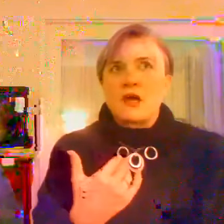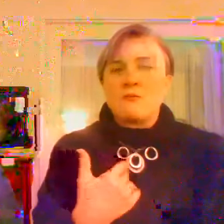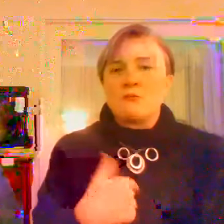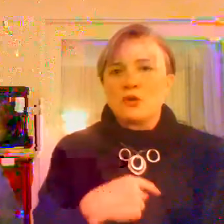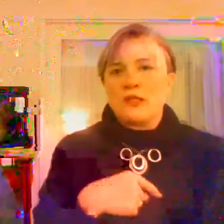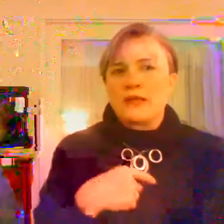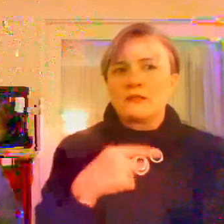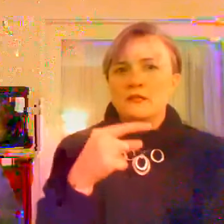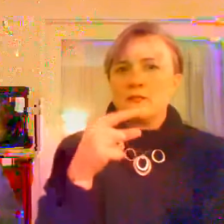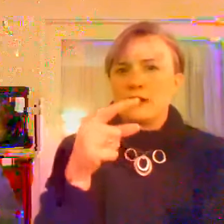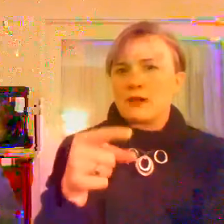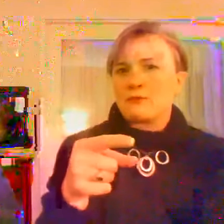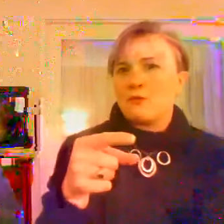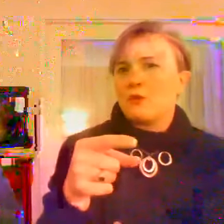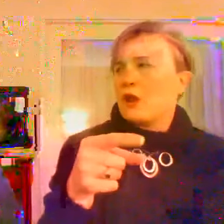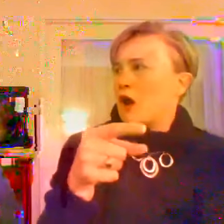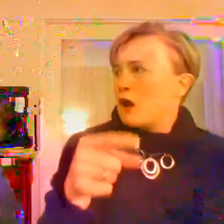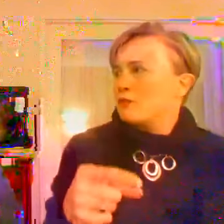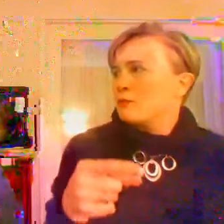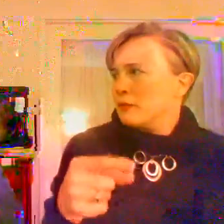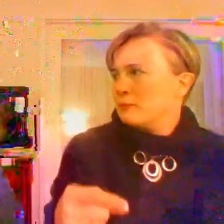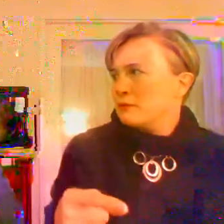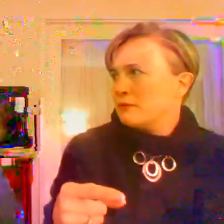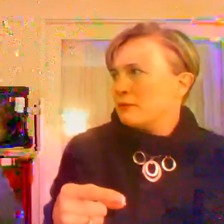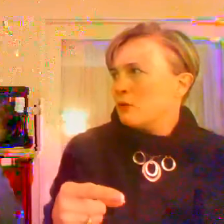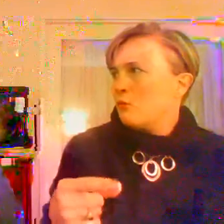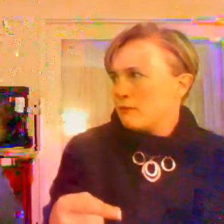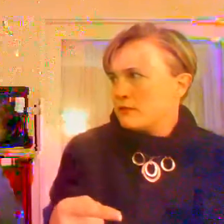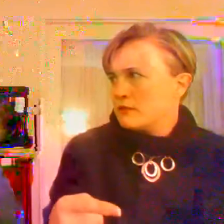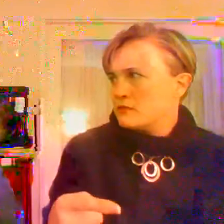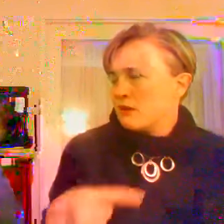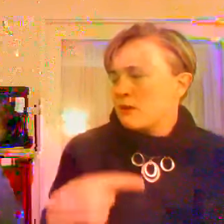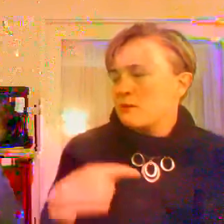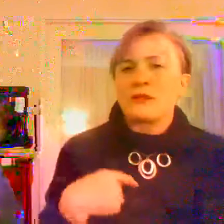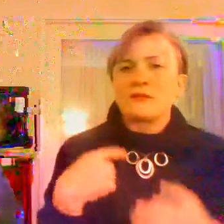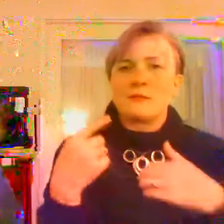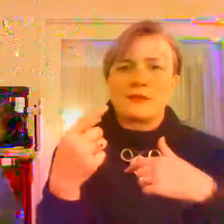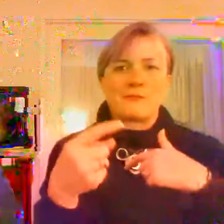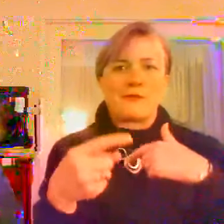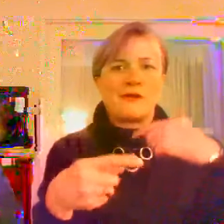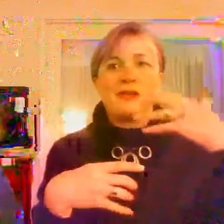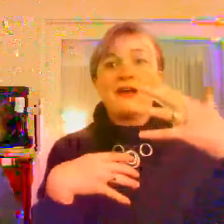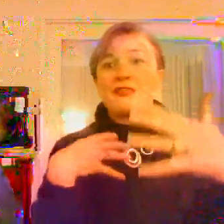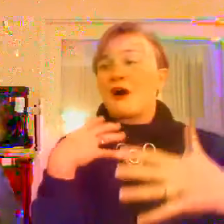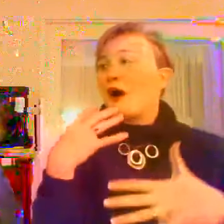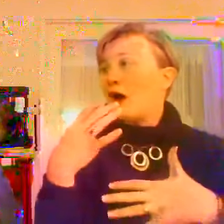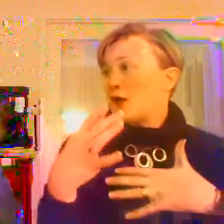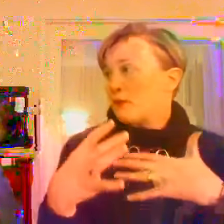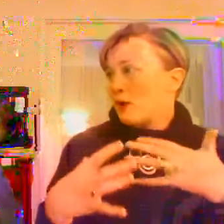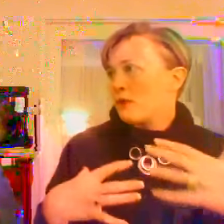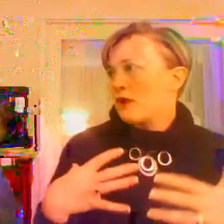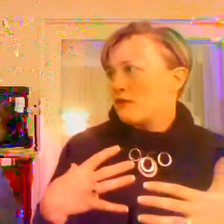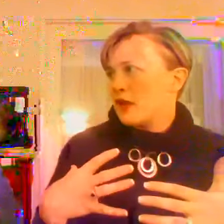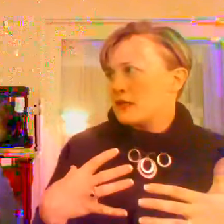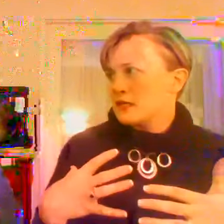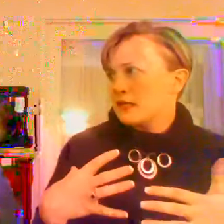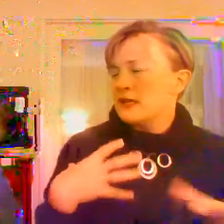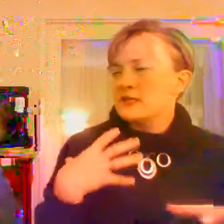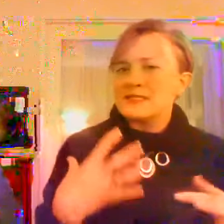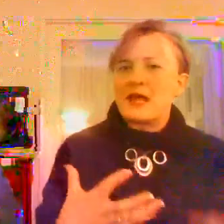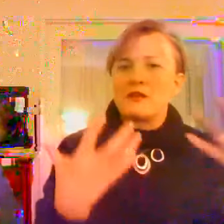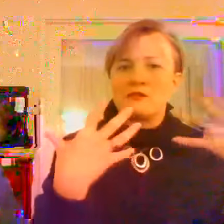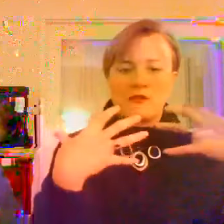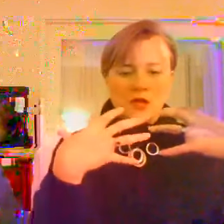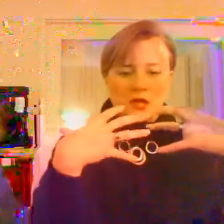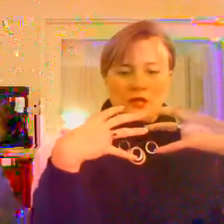And I'm more likely to pick up on what other people want me to do. I'm more likely to pick up on the hype around of an idea